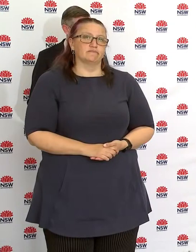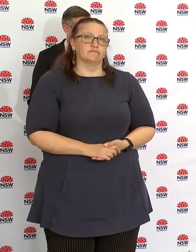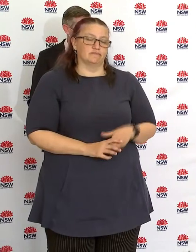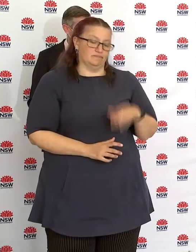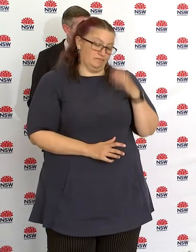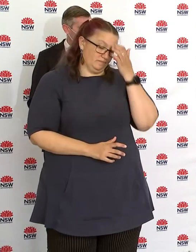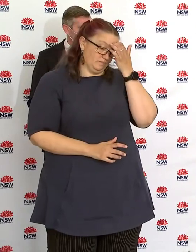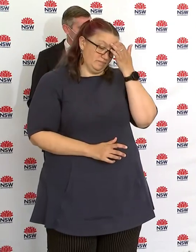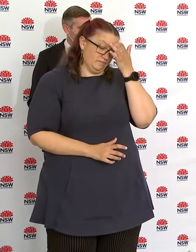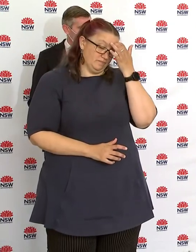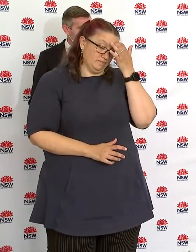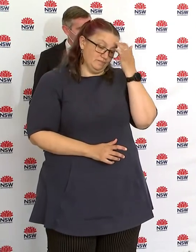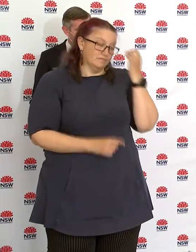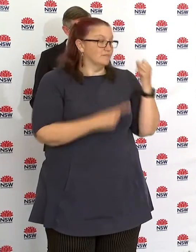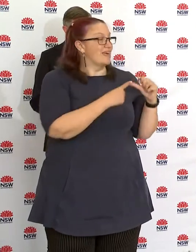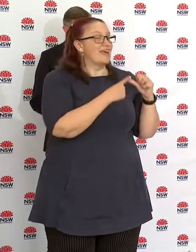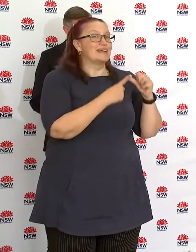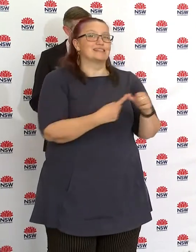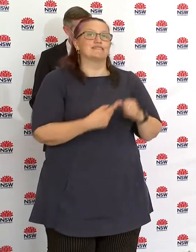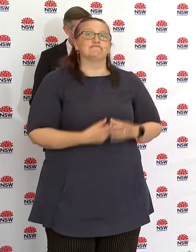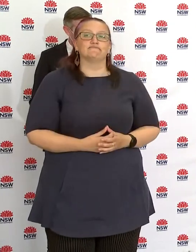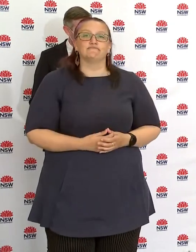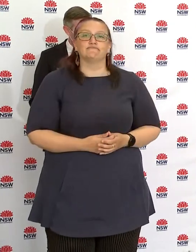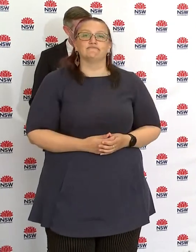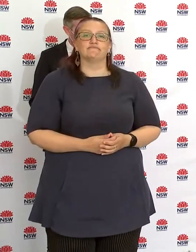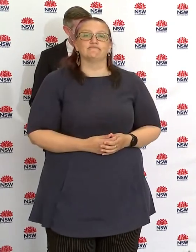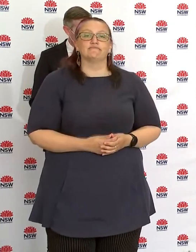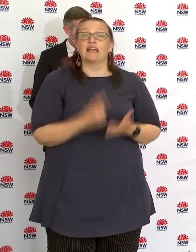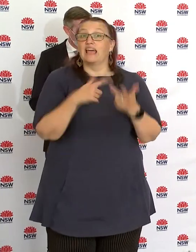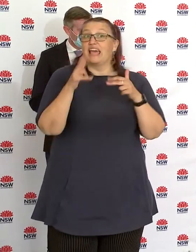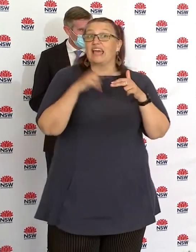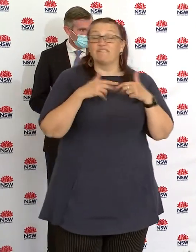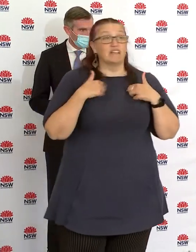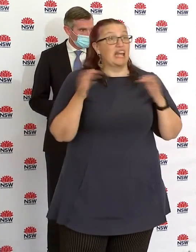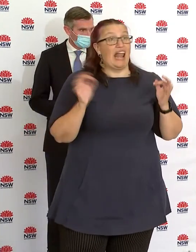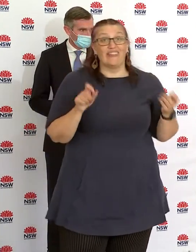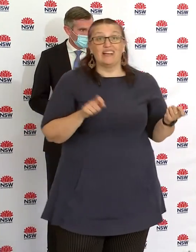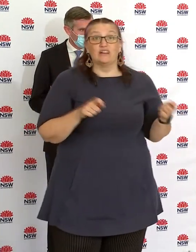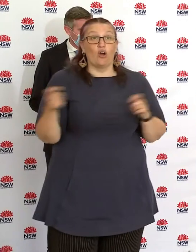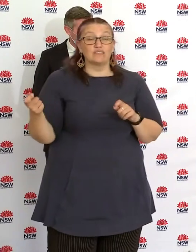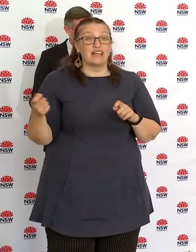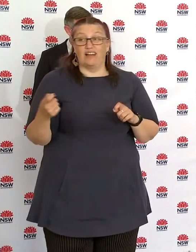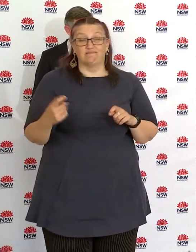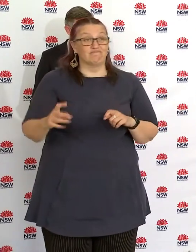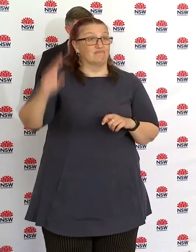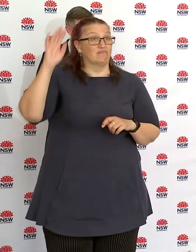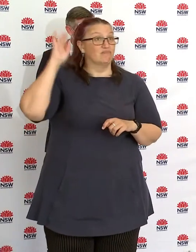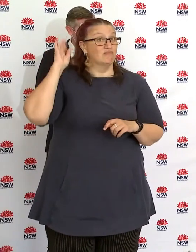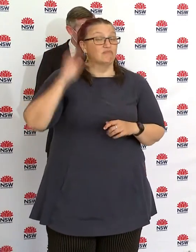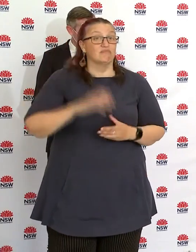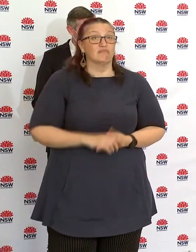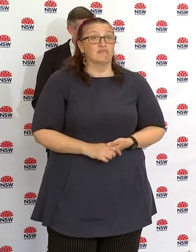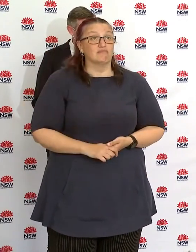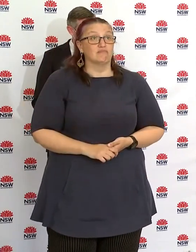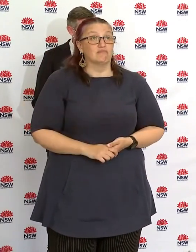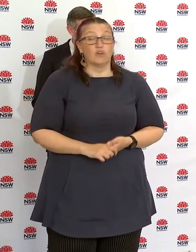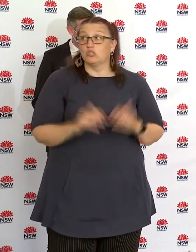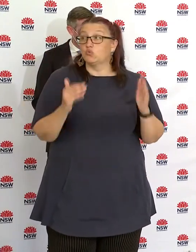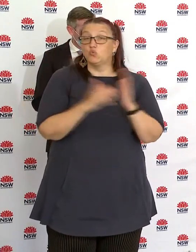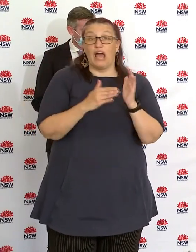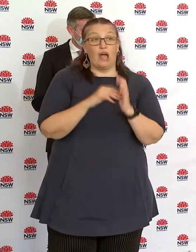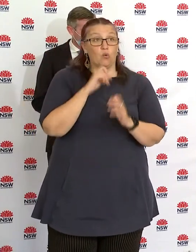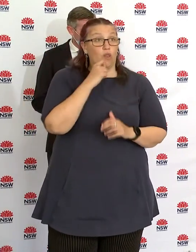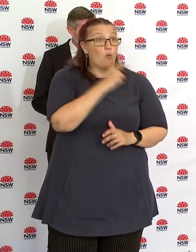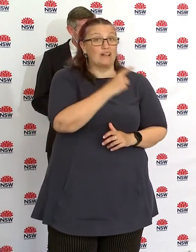there is absolutely no doubt, no doubt, we would have had 1000s and 1000s of cases today, but